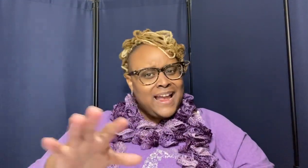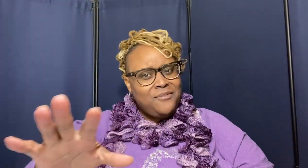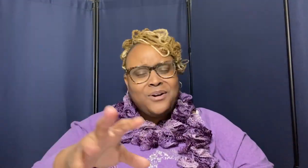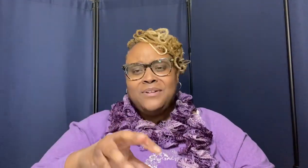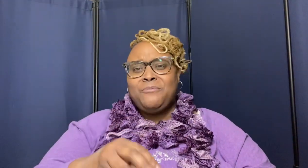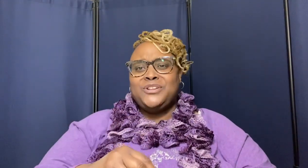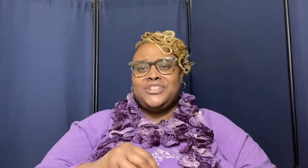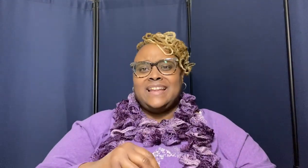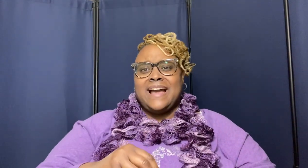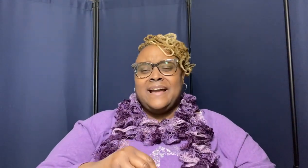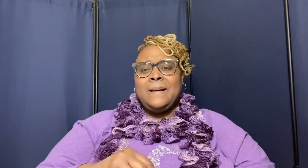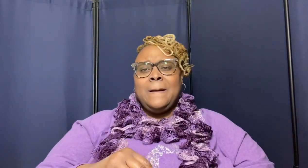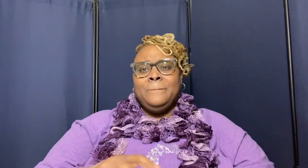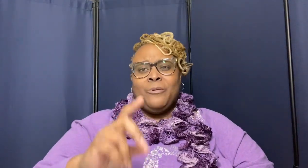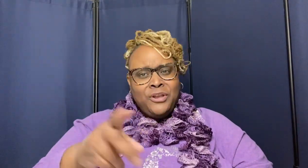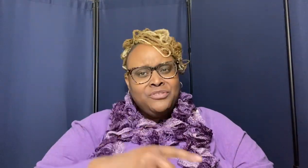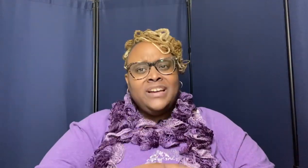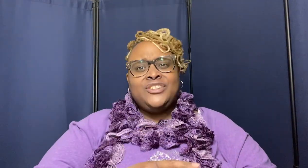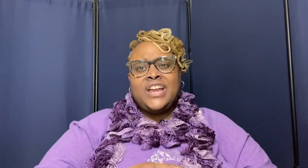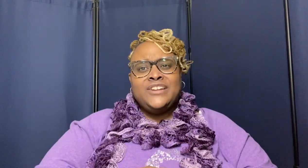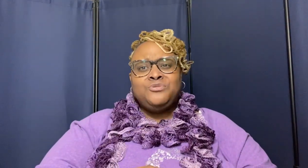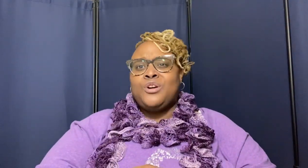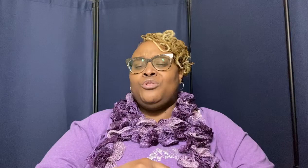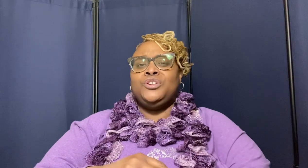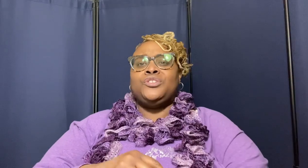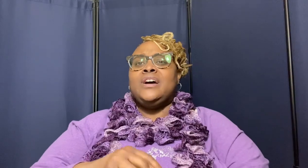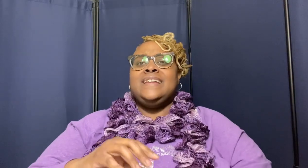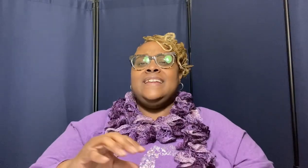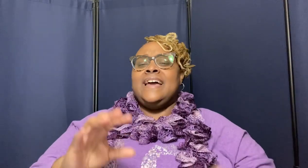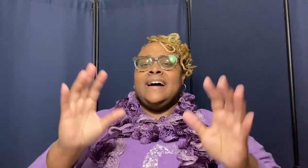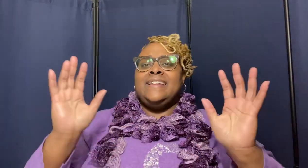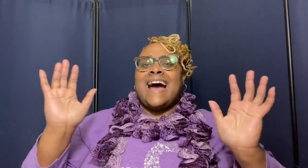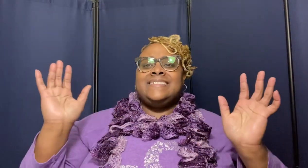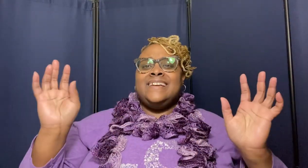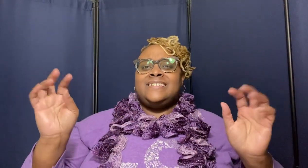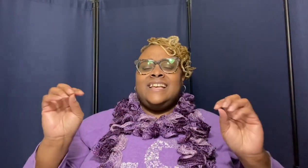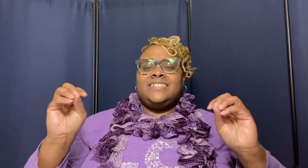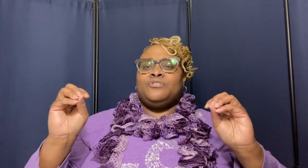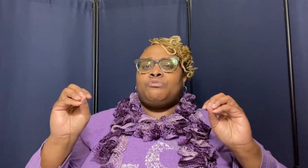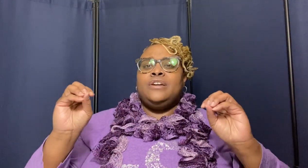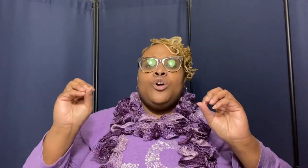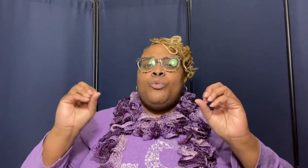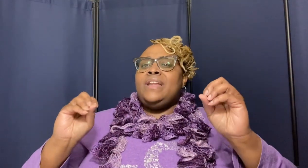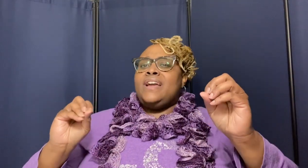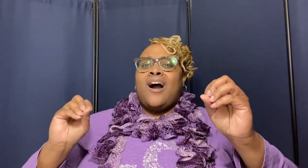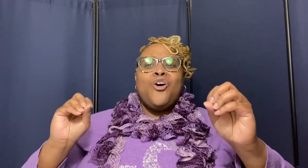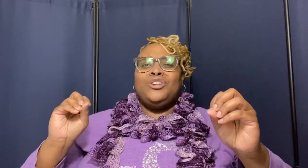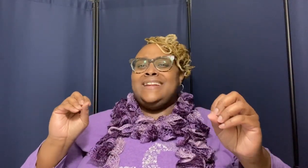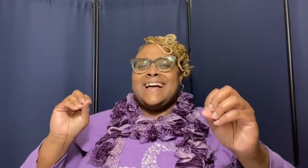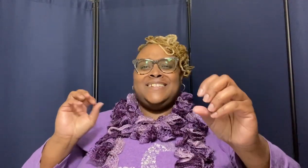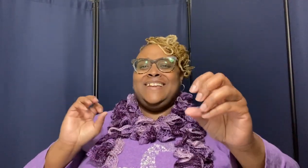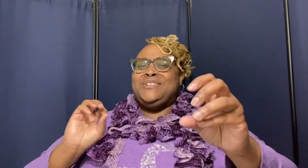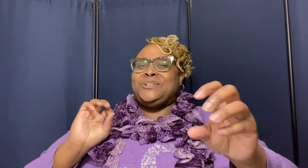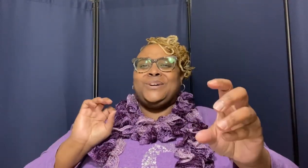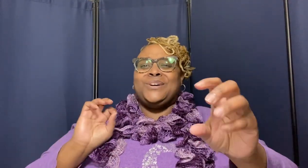ain't gonna go there with you now but when you get a chance you go look in isaiah 6 and 3 when they calling out to each other